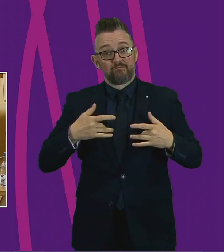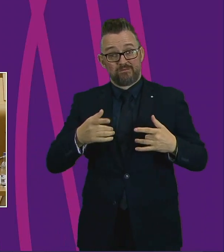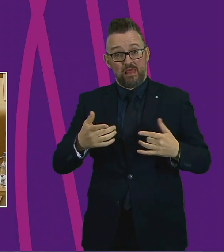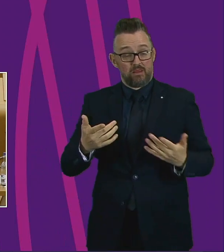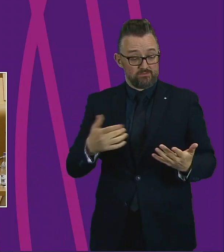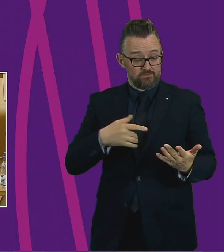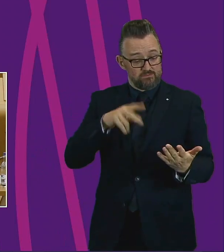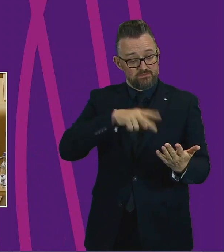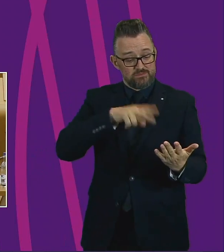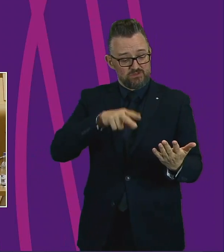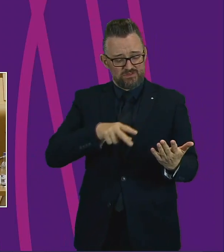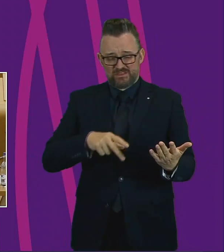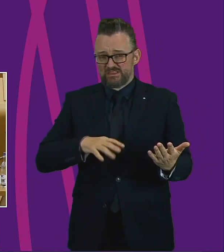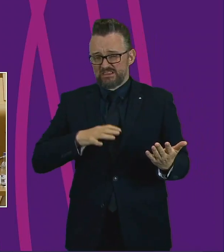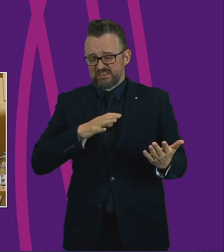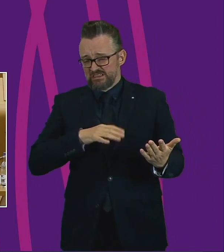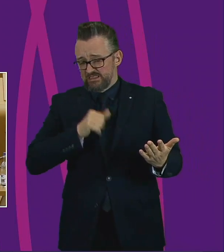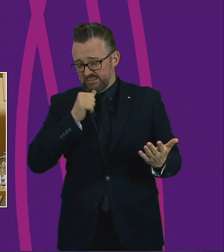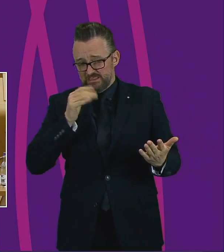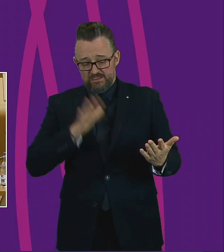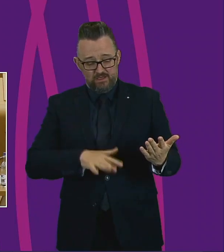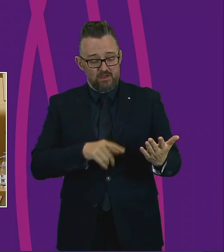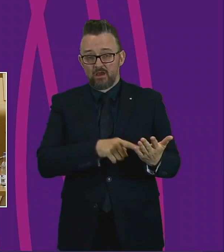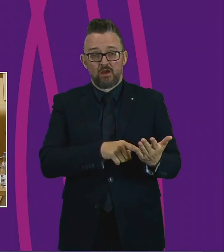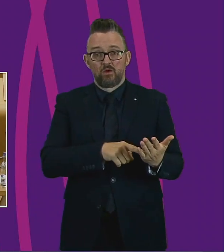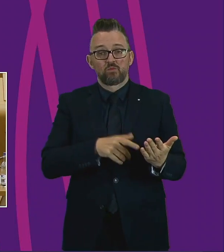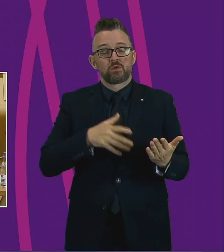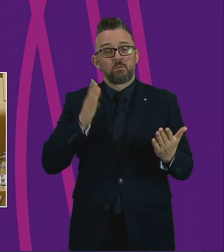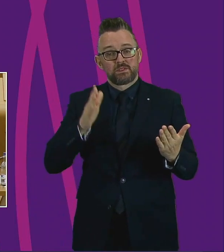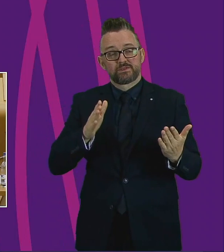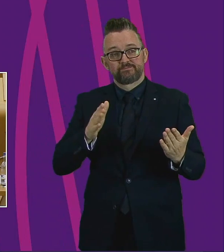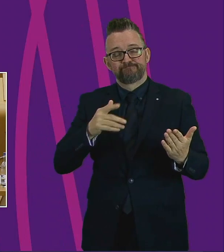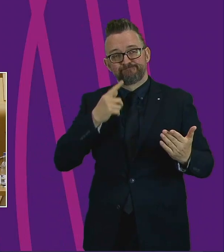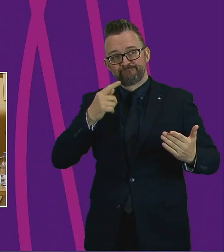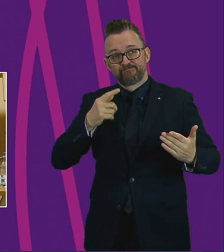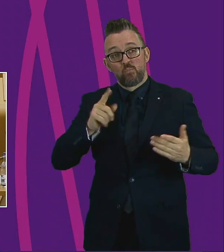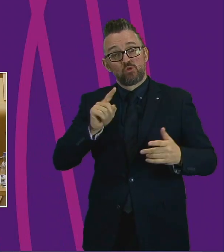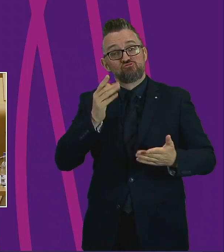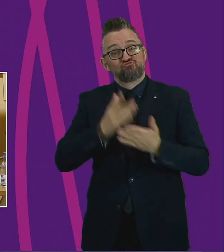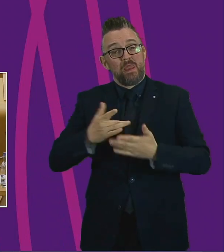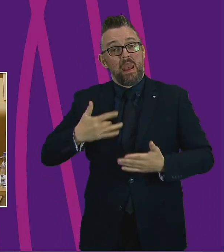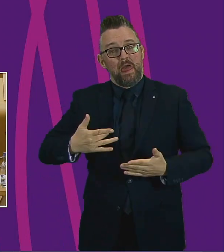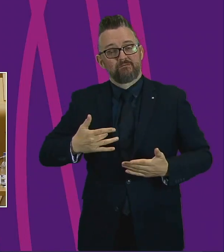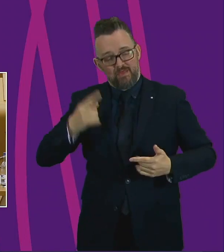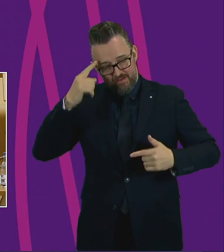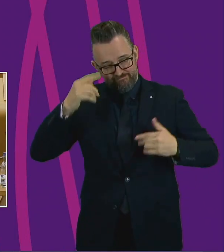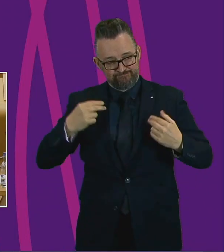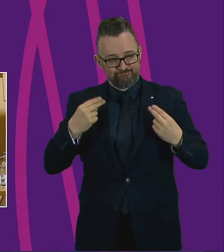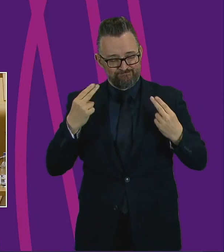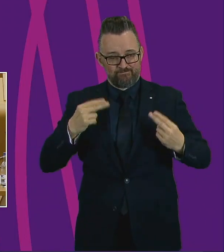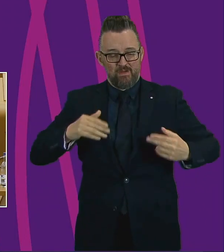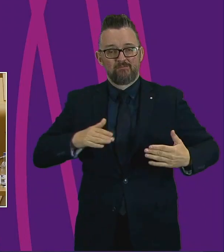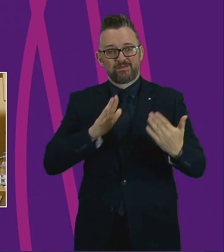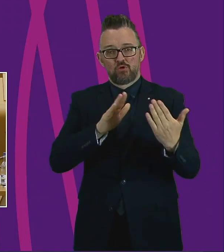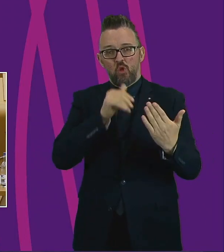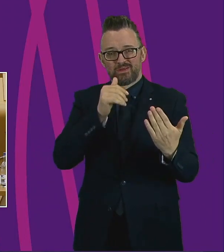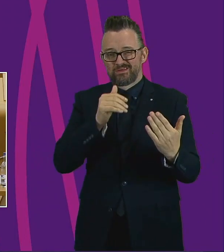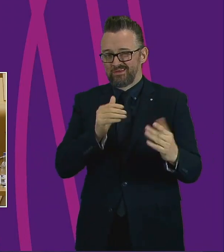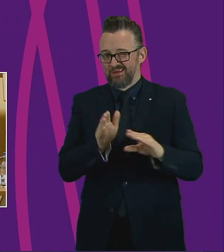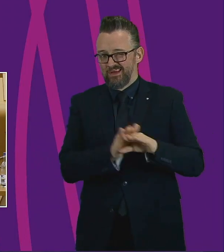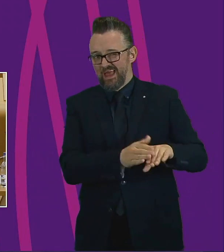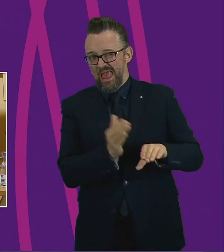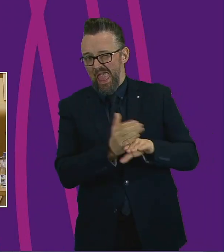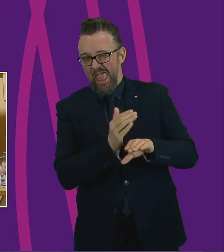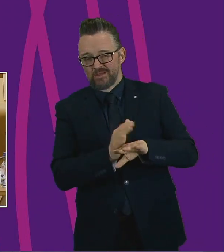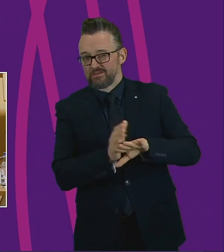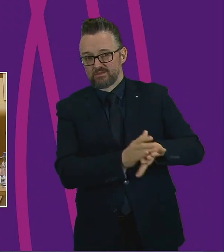reading, then so be it. We must face up to the realities. If we're to emerge stronger, hiding away won't cut